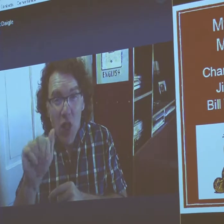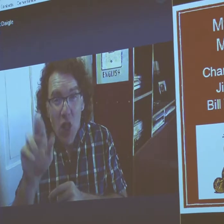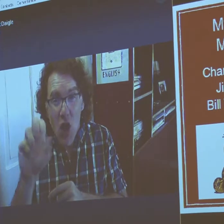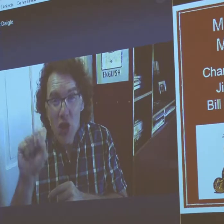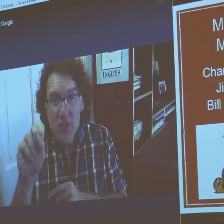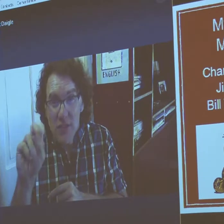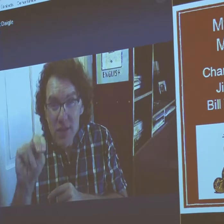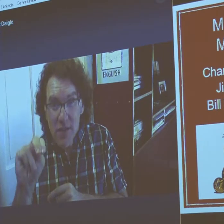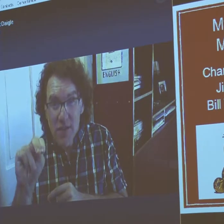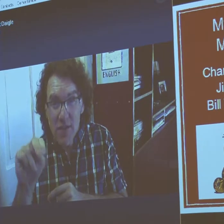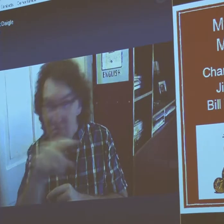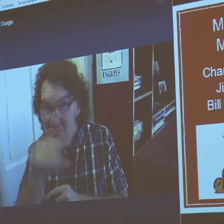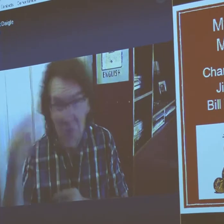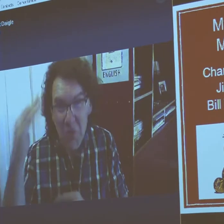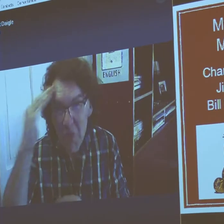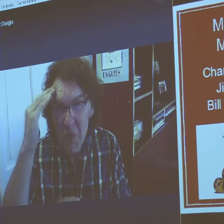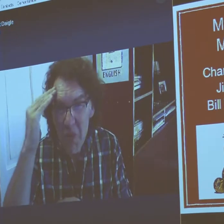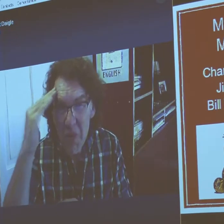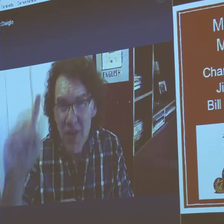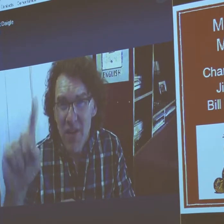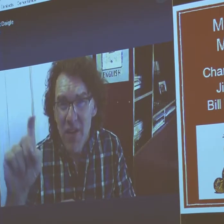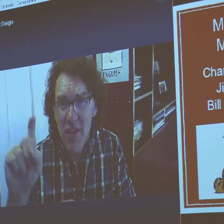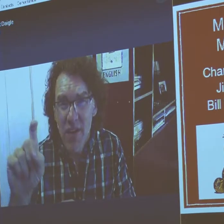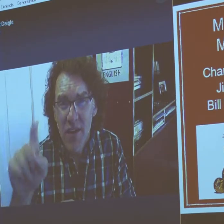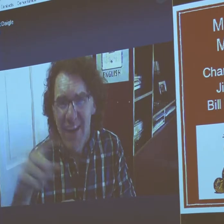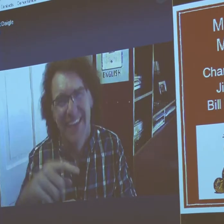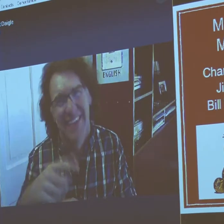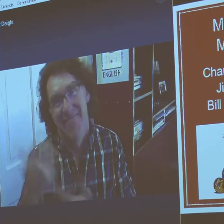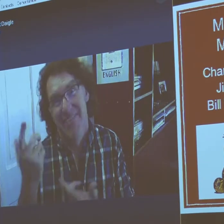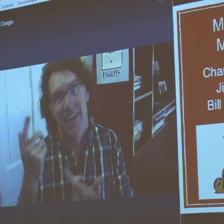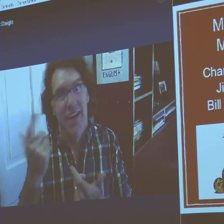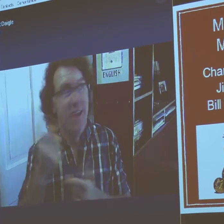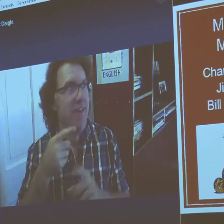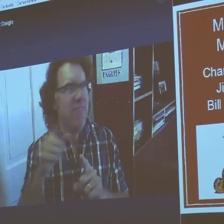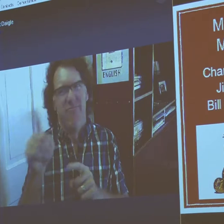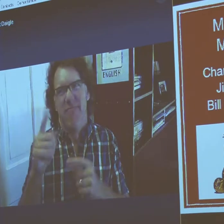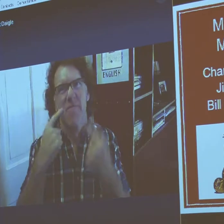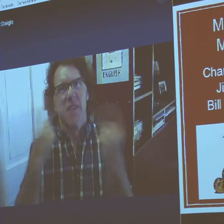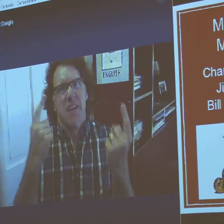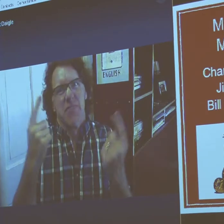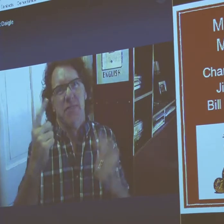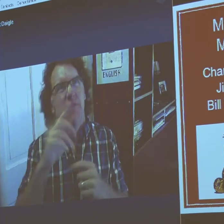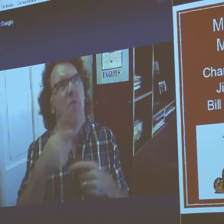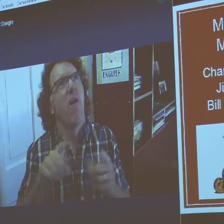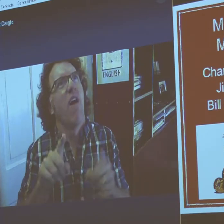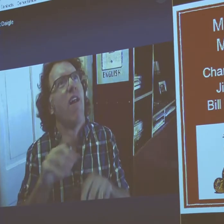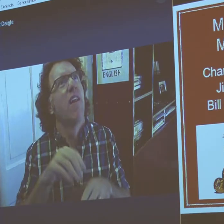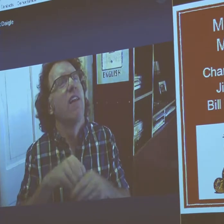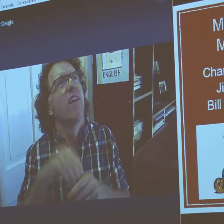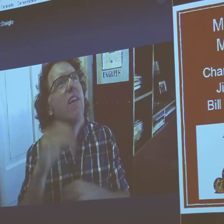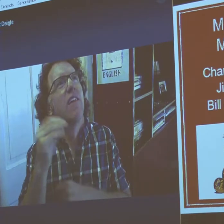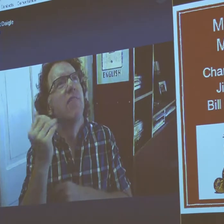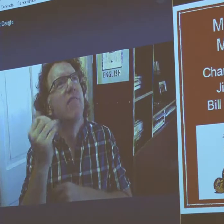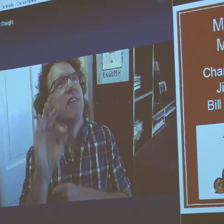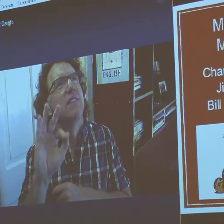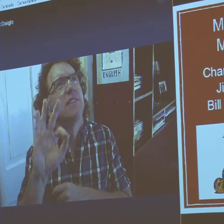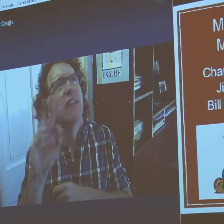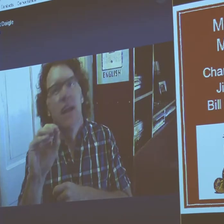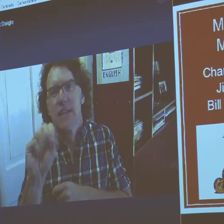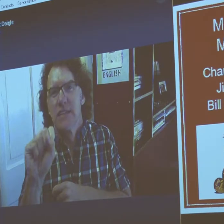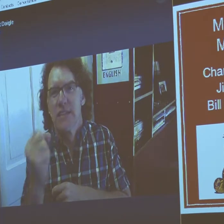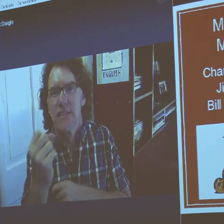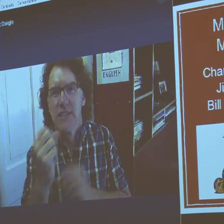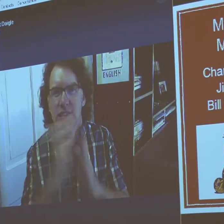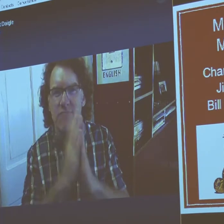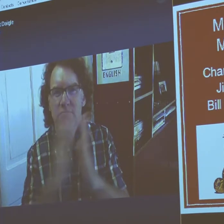Gary Larson's The Far Side. I don't know if you guys are familiar with The Far Side. He was very famous